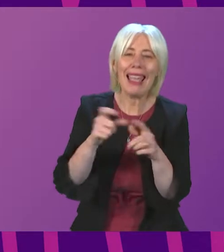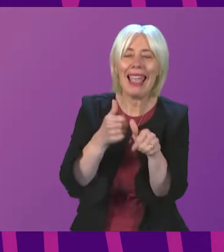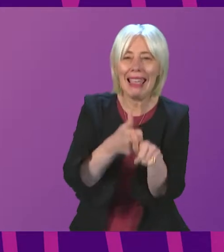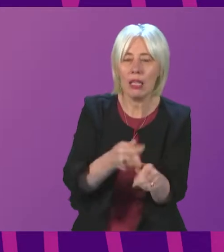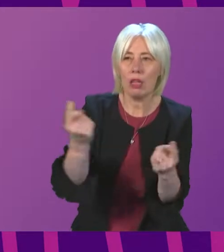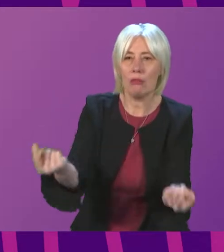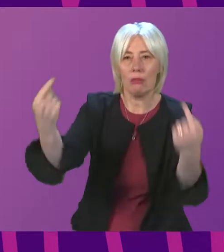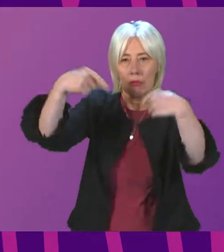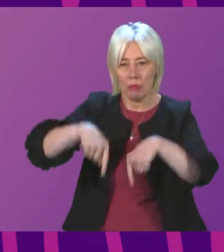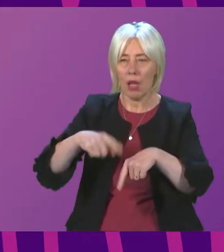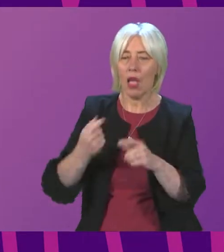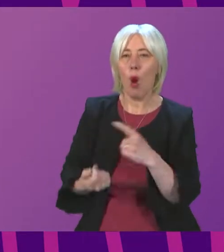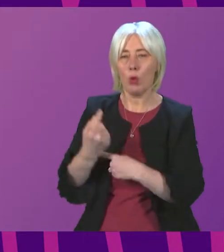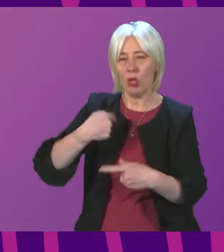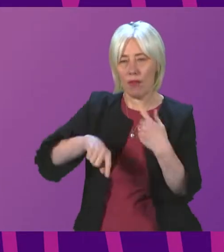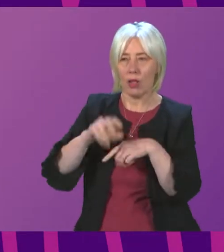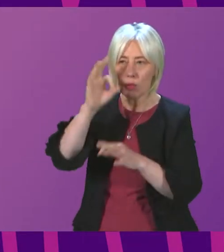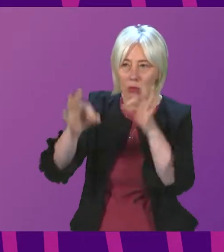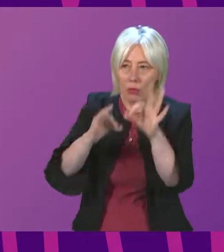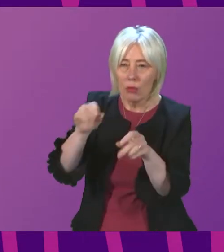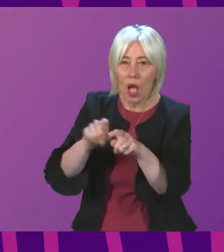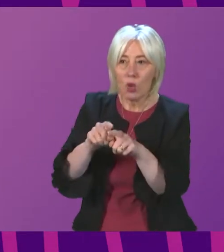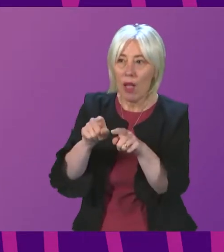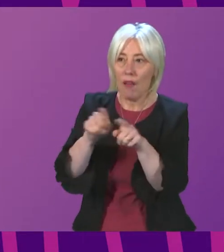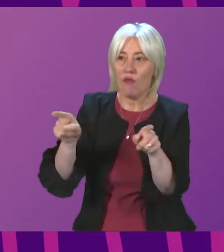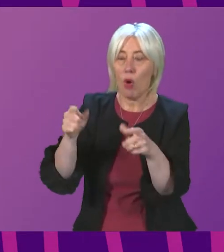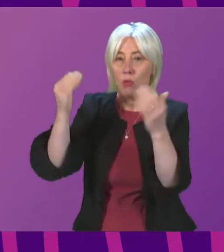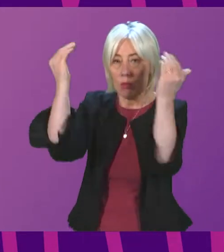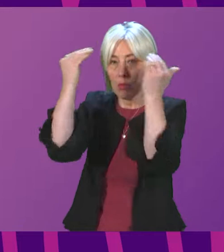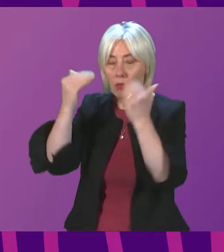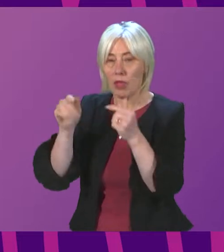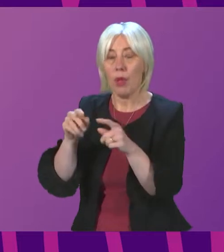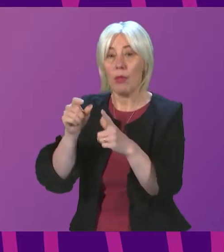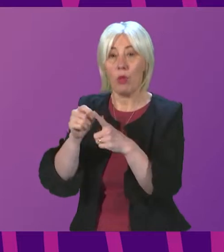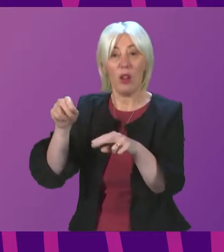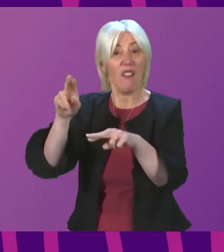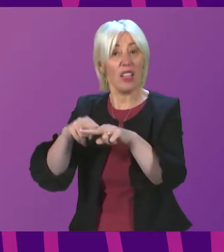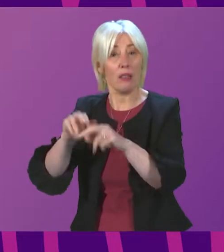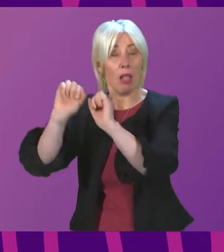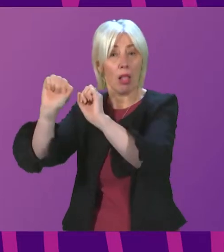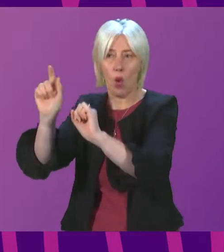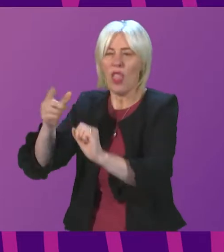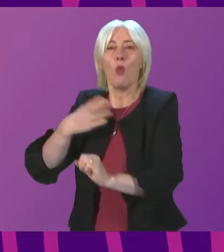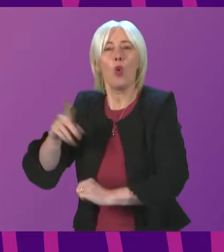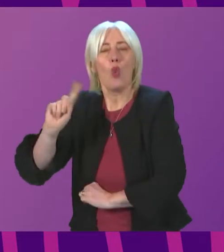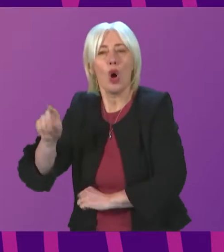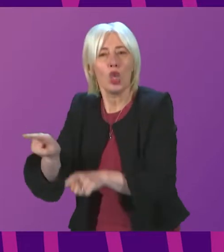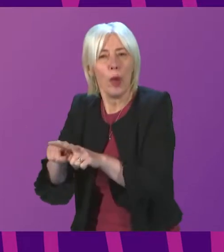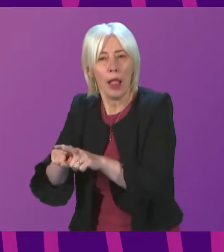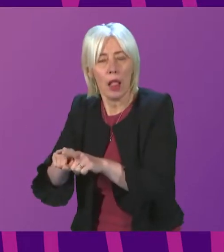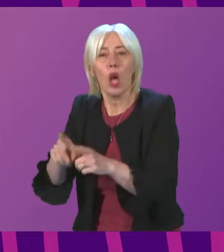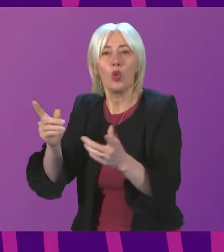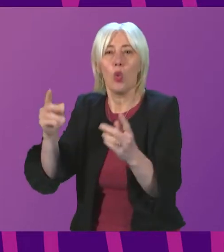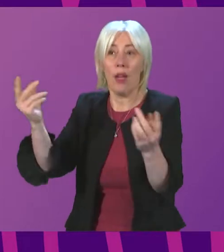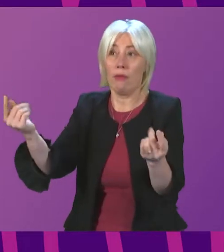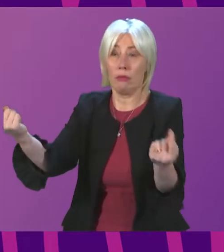us an opportunity and it would be also useful to find out from the the crown office or maybe pocket of fiscal uh about what they would want as well so i think having